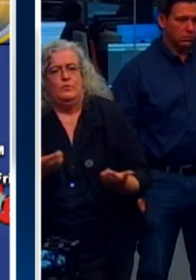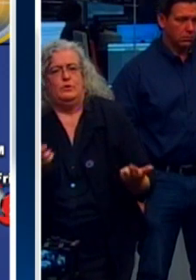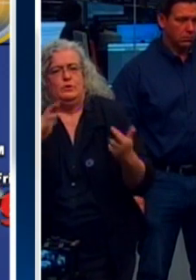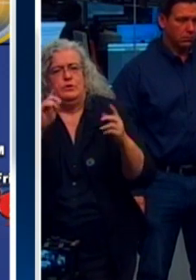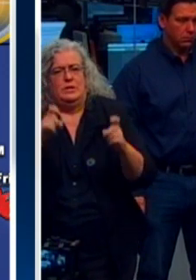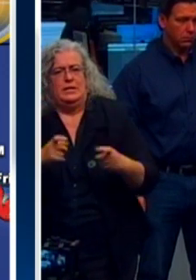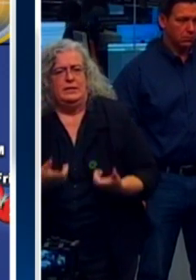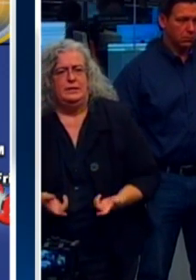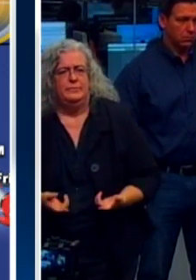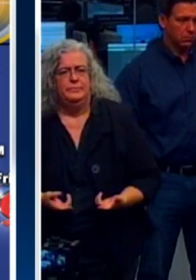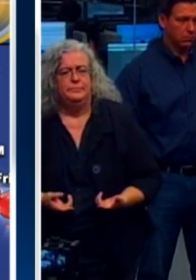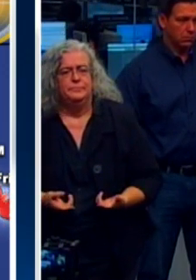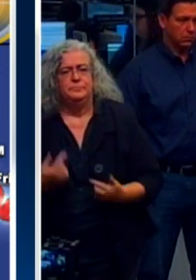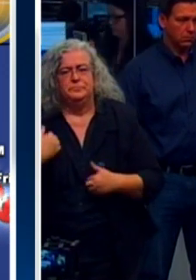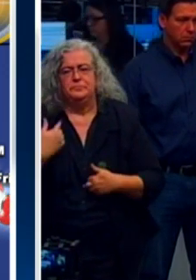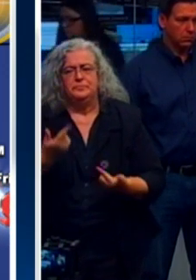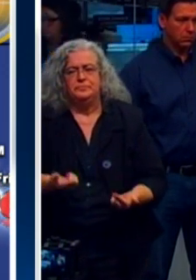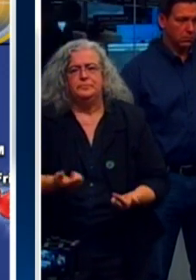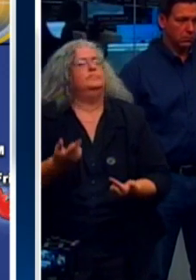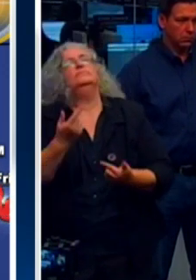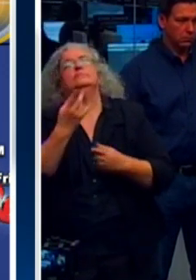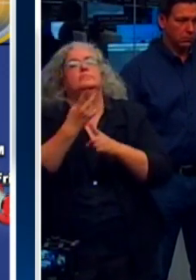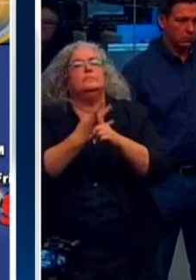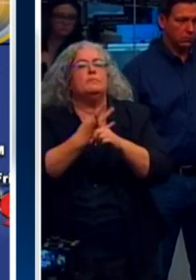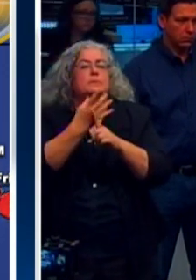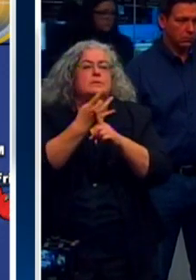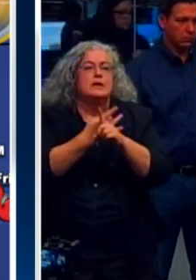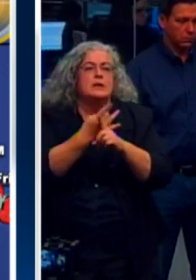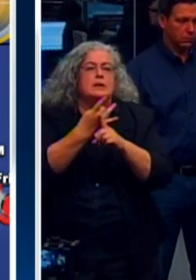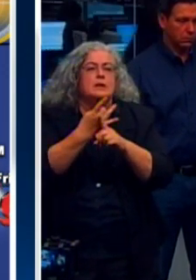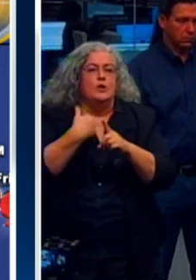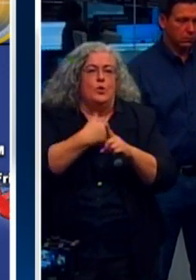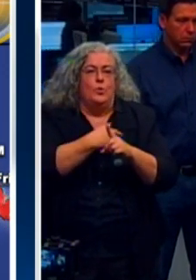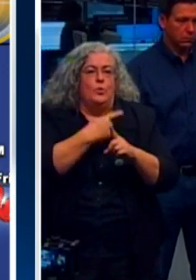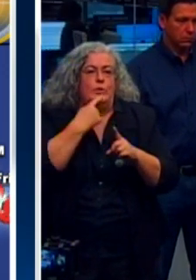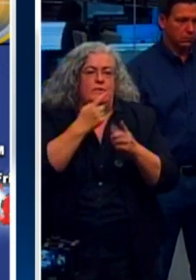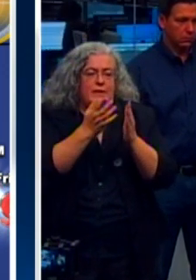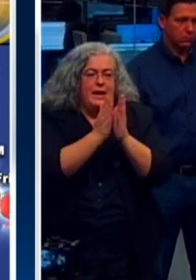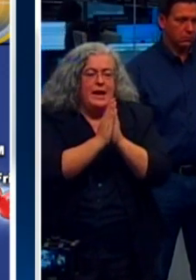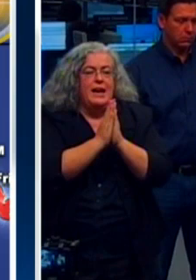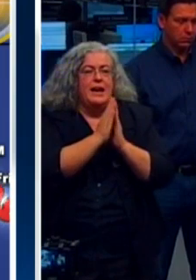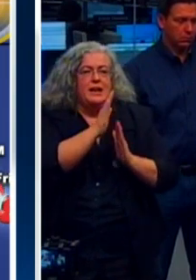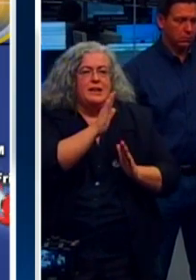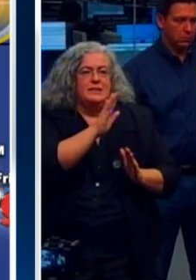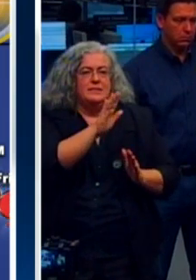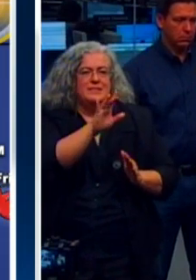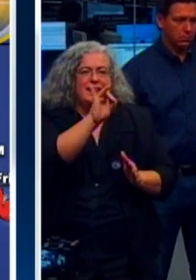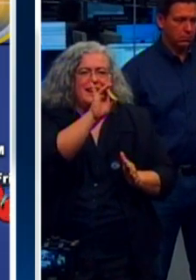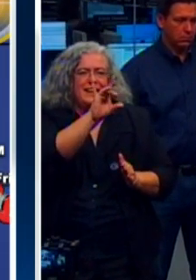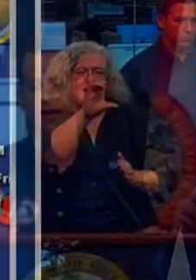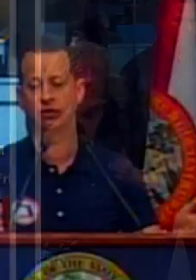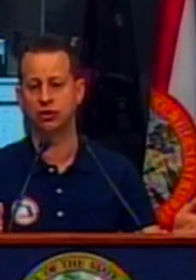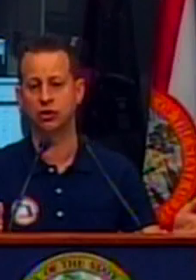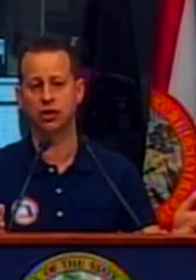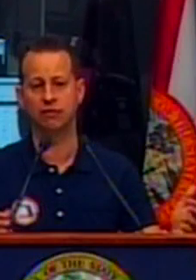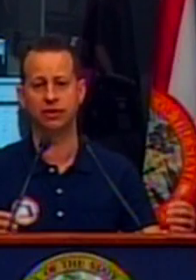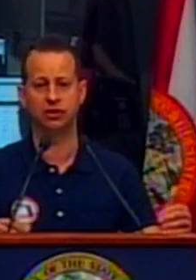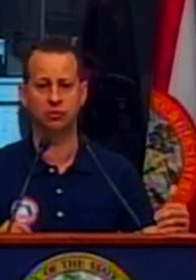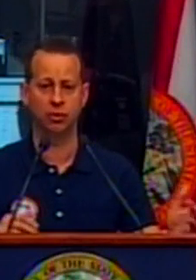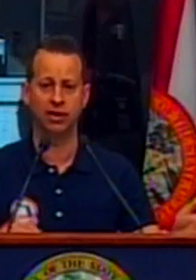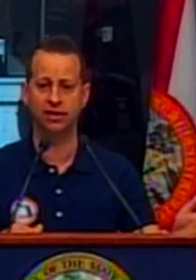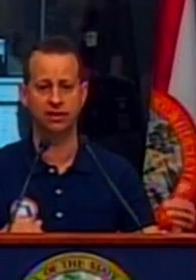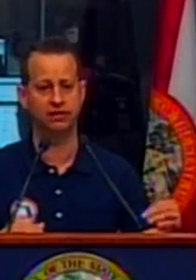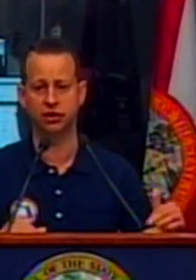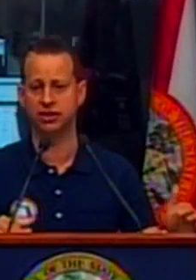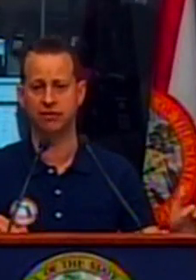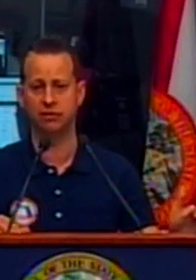why, you know, obviously over the last seven and a half months, eight months, we've pushed now more than $800 million down to the local government.